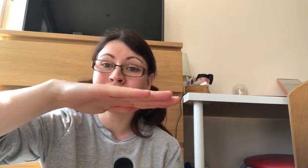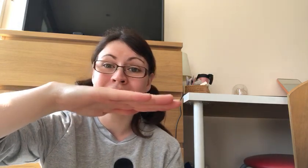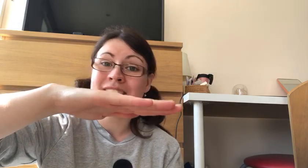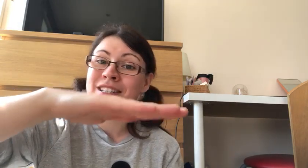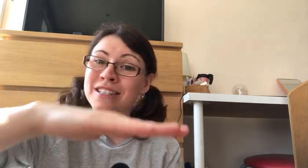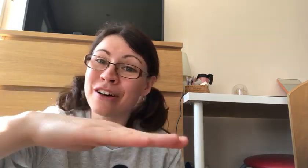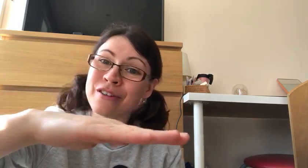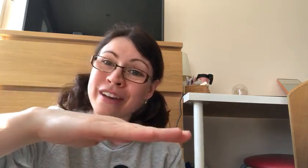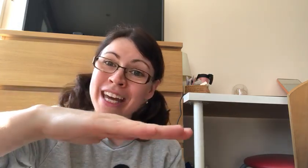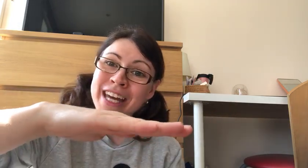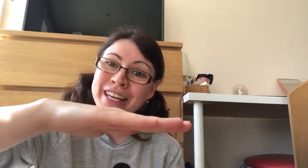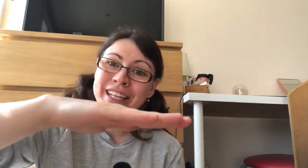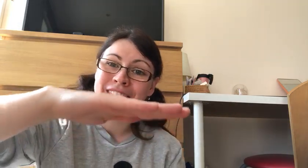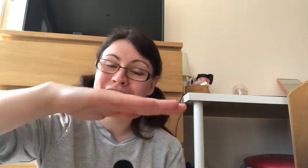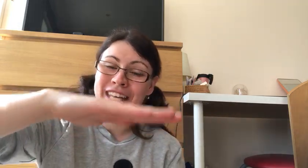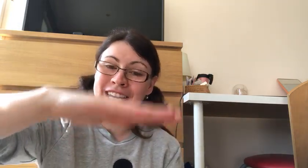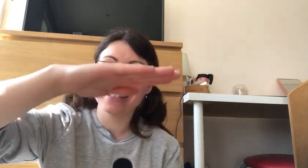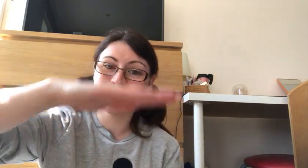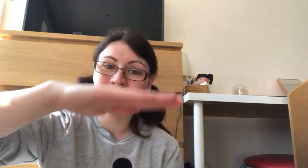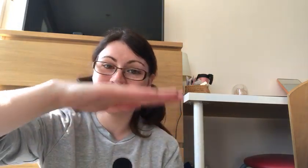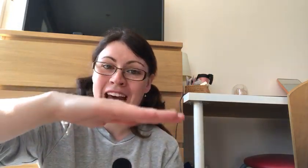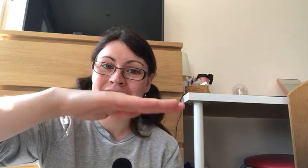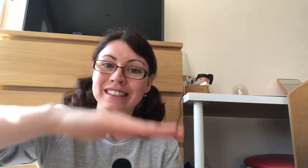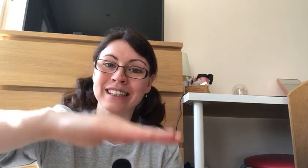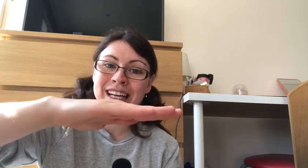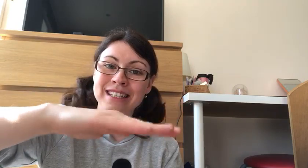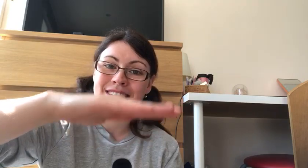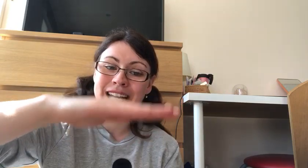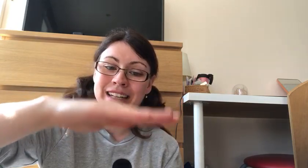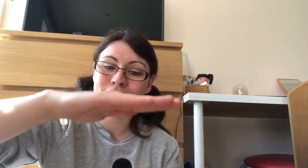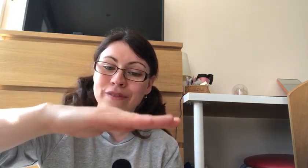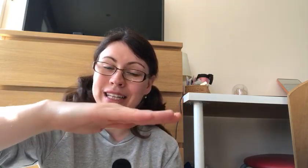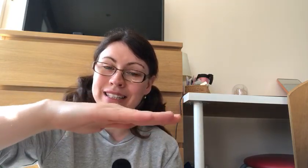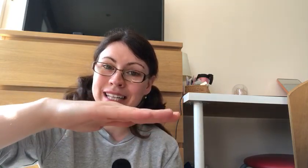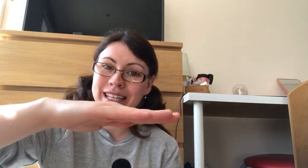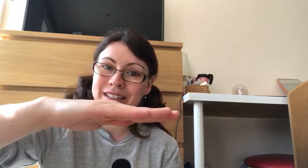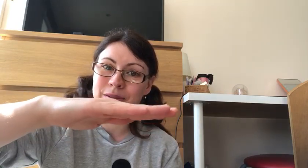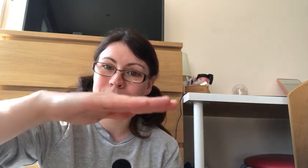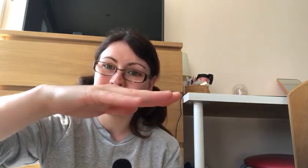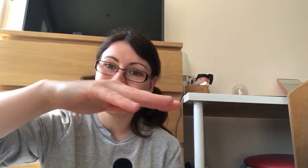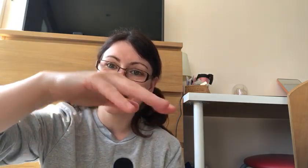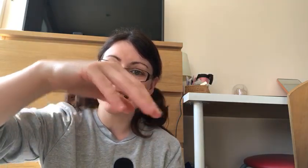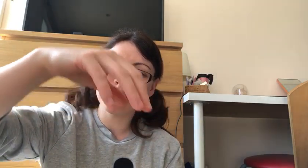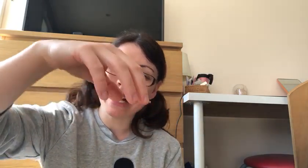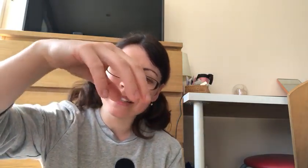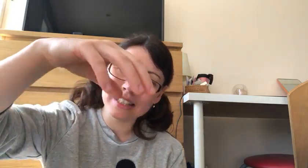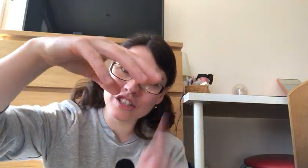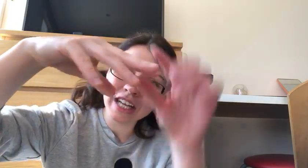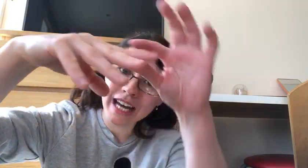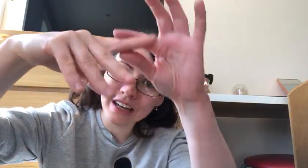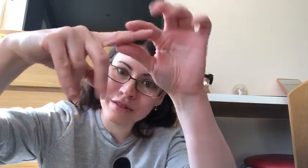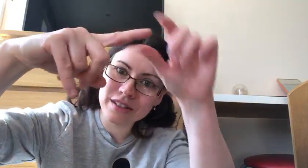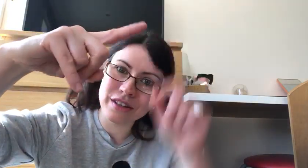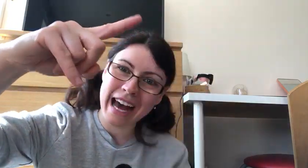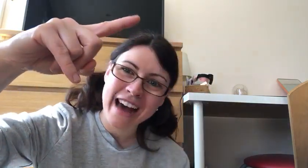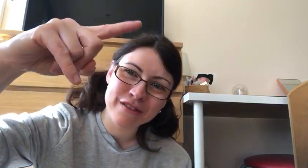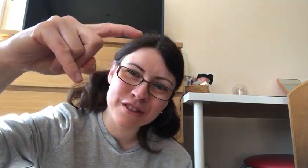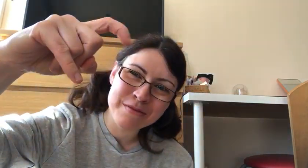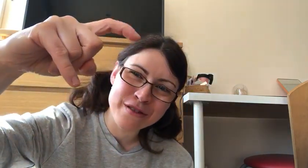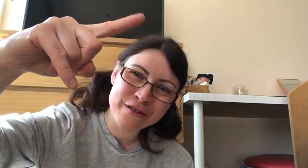reading a story okay so put your hand nice and flat like that then you bend it down so you have to move